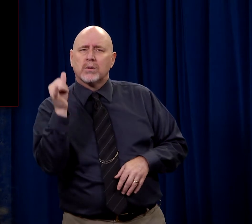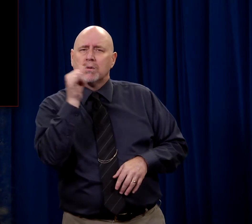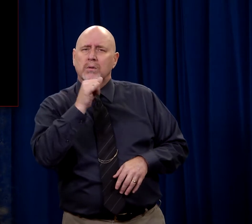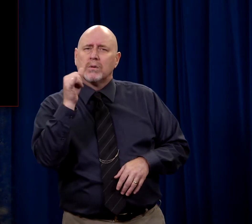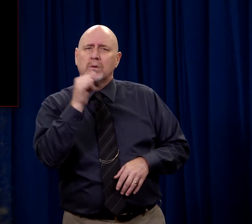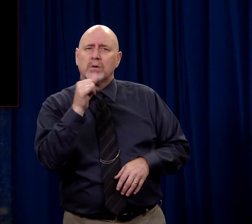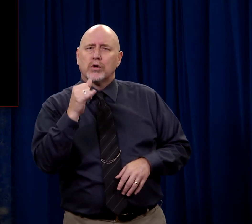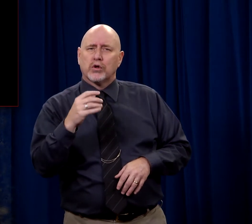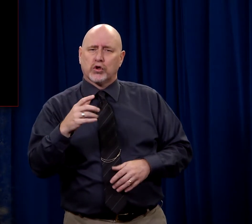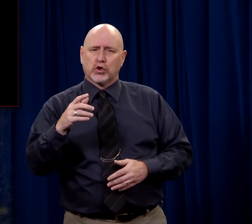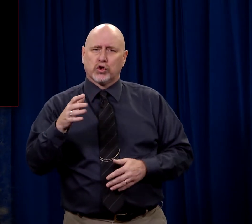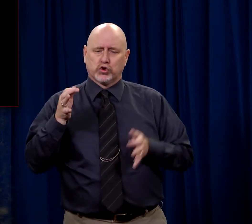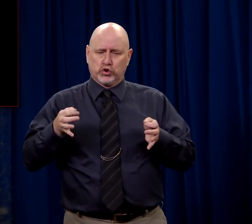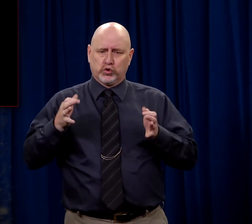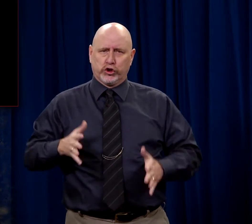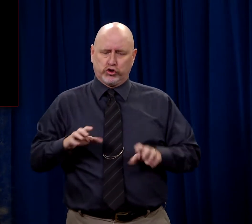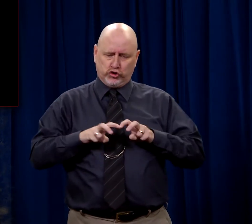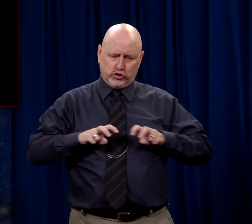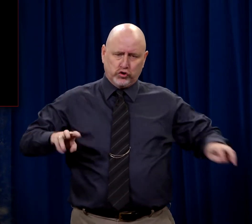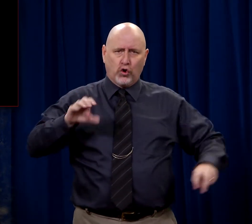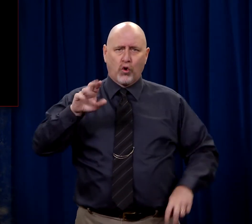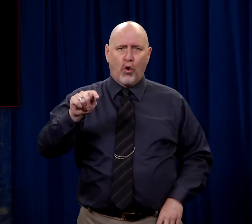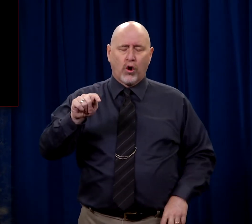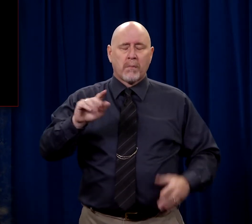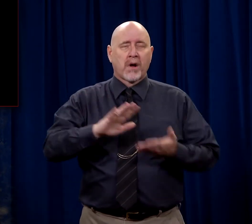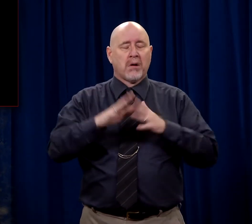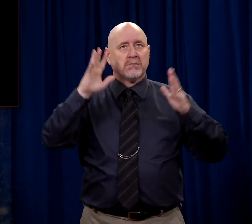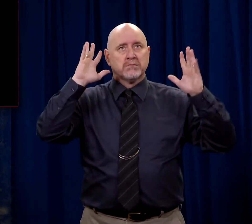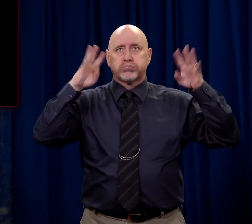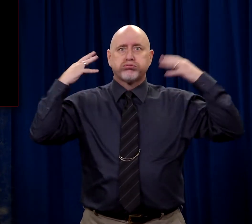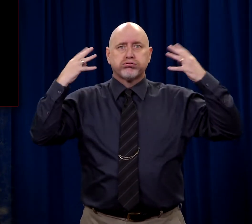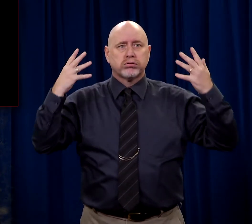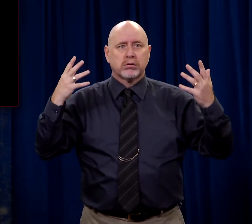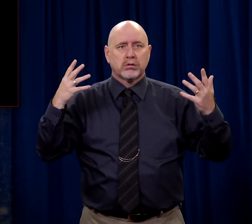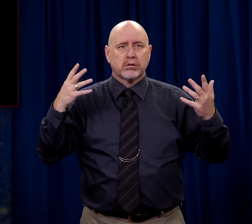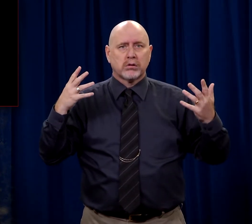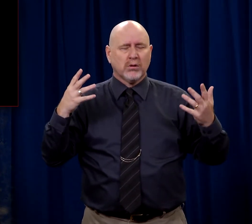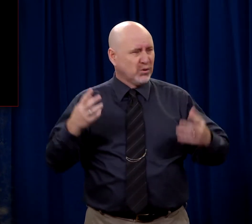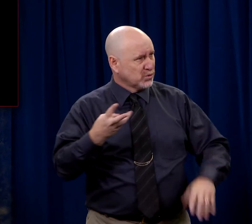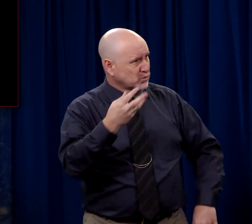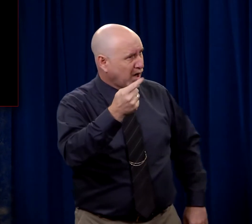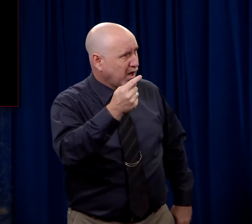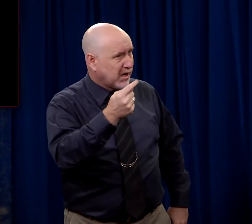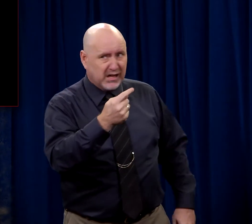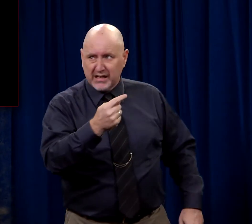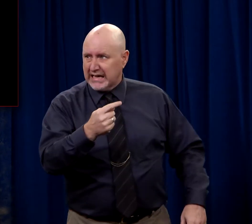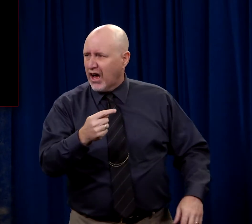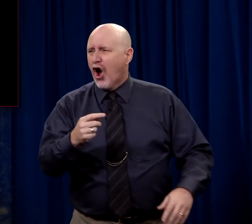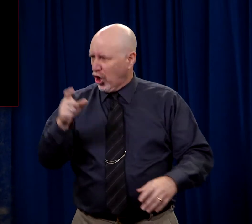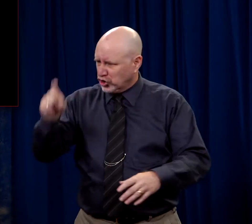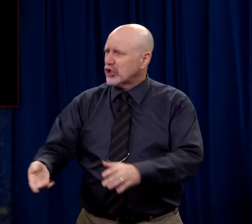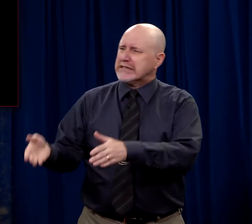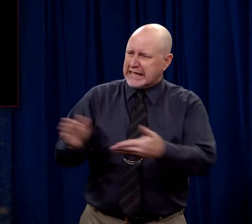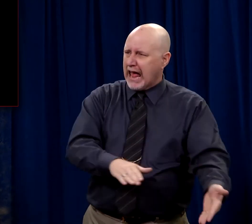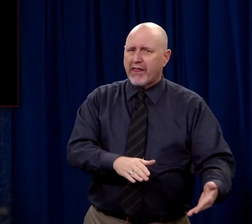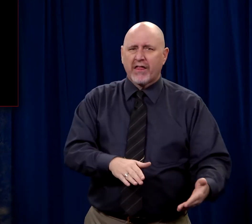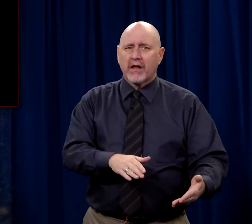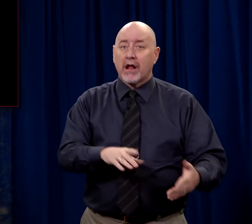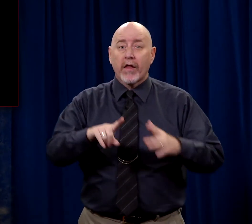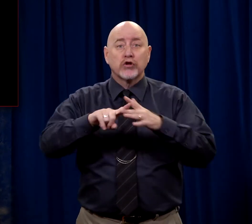This impressive judicial court. They go crazy. What do you say? They say, He's worthy of death. And they begin